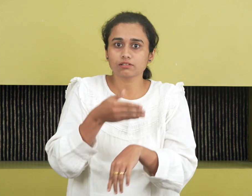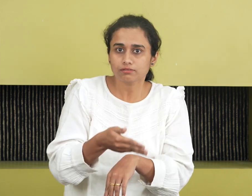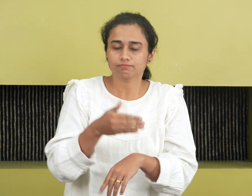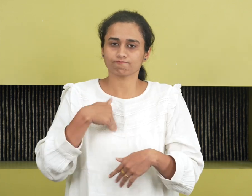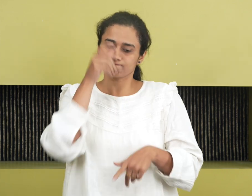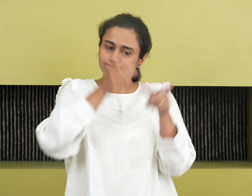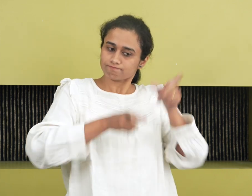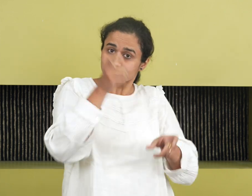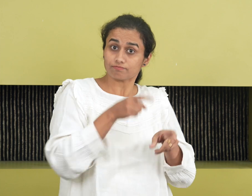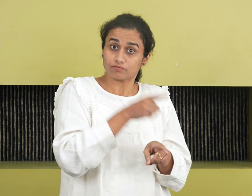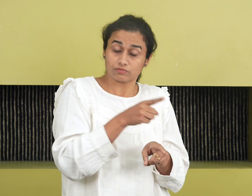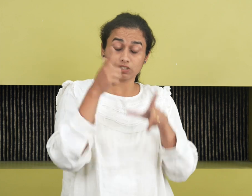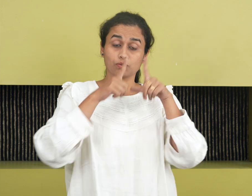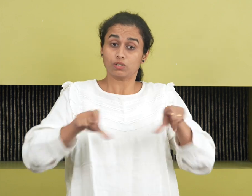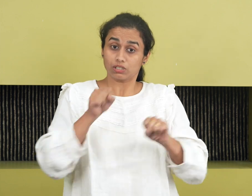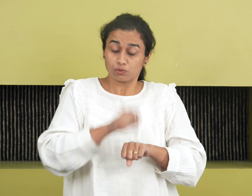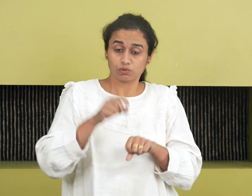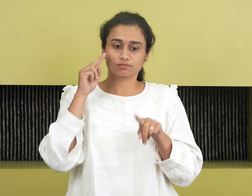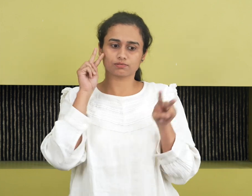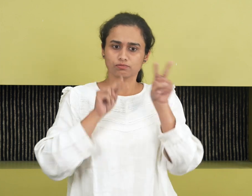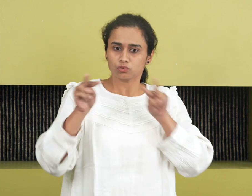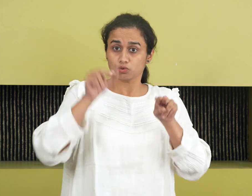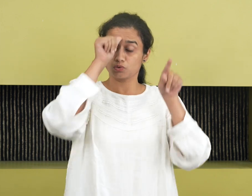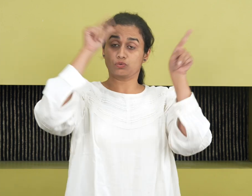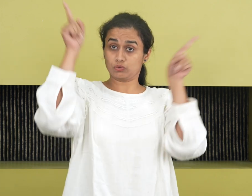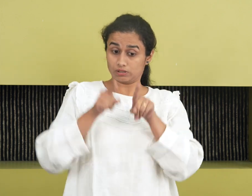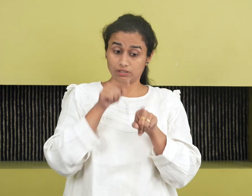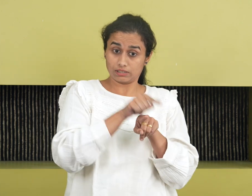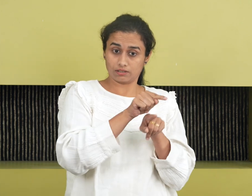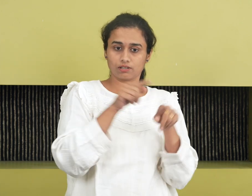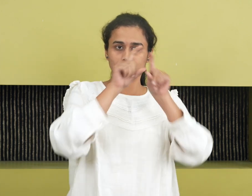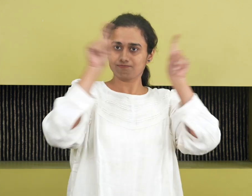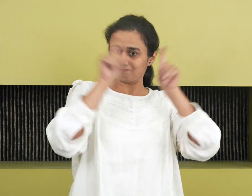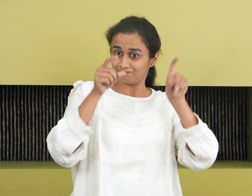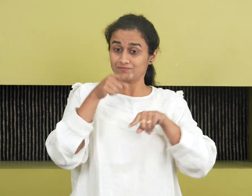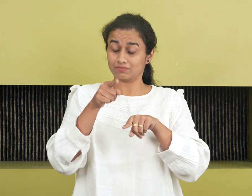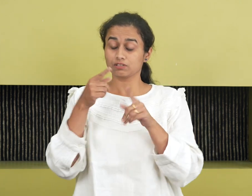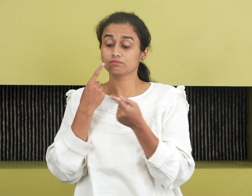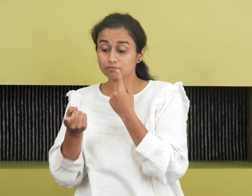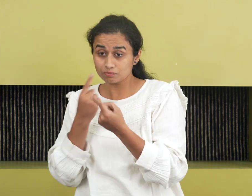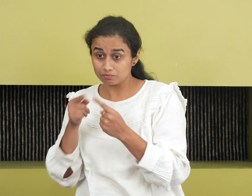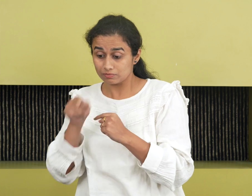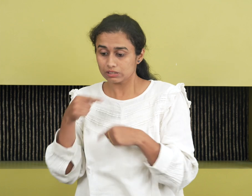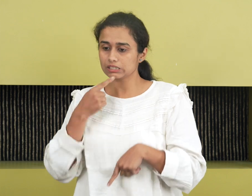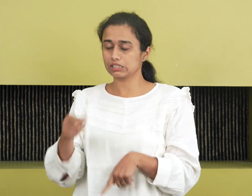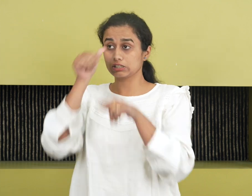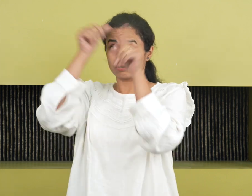People's Linguistic Survey of India tells us that this country, with close to